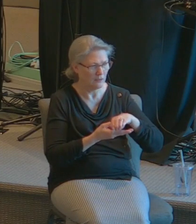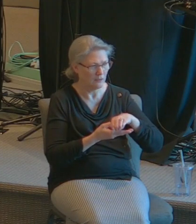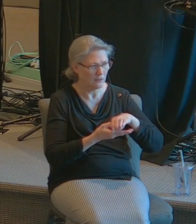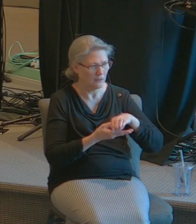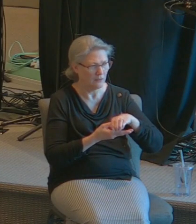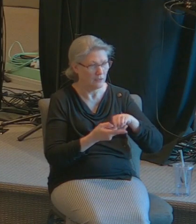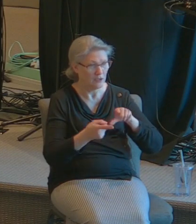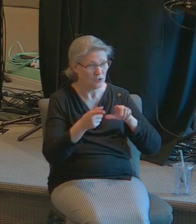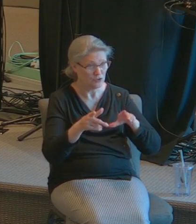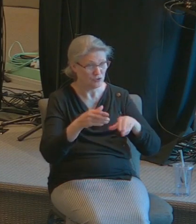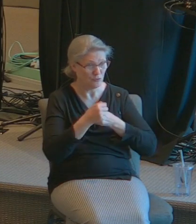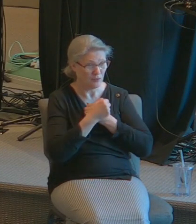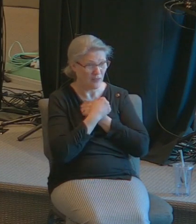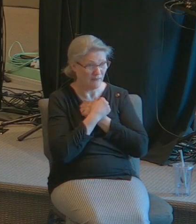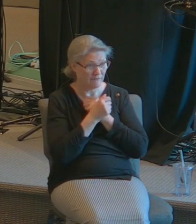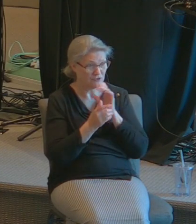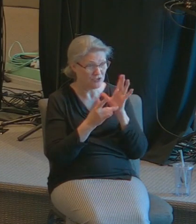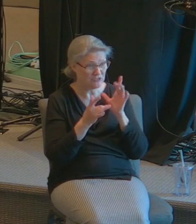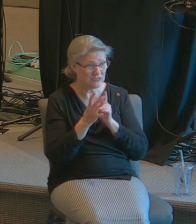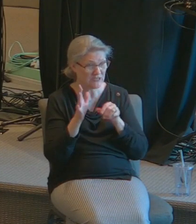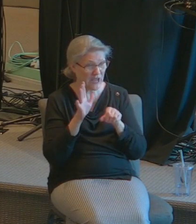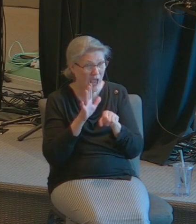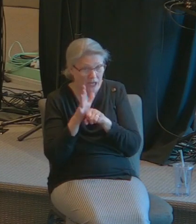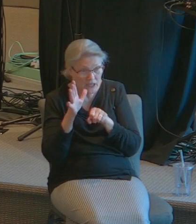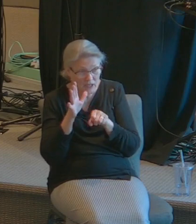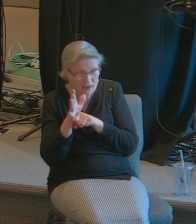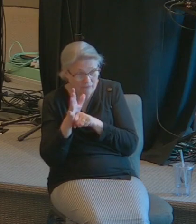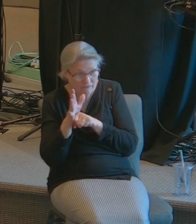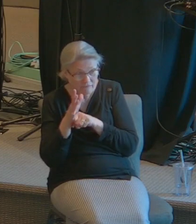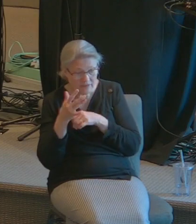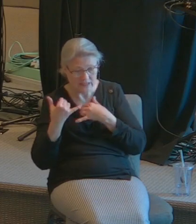do you love Jesus enough this morning